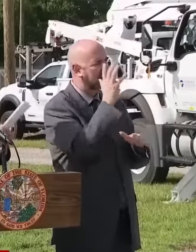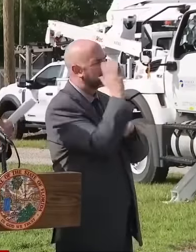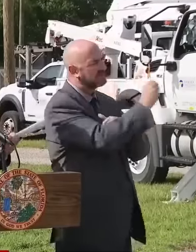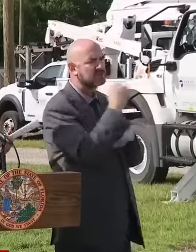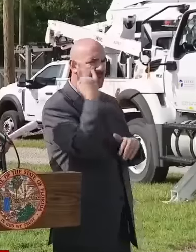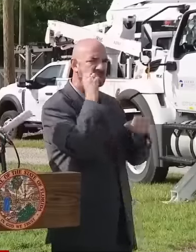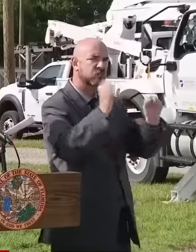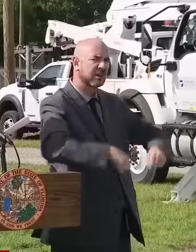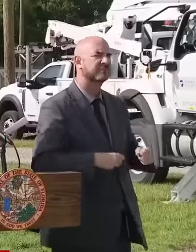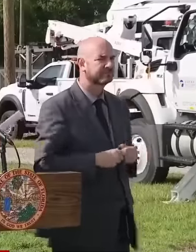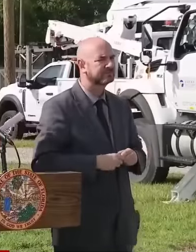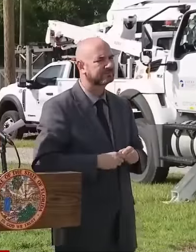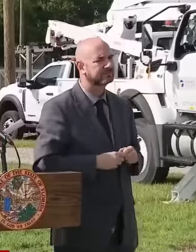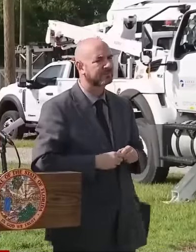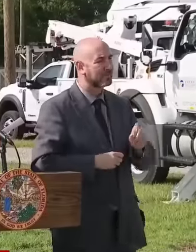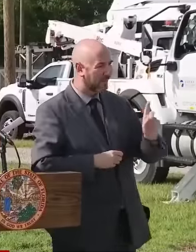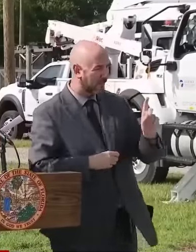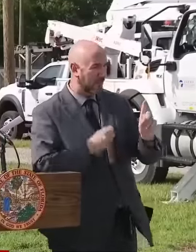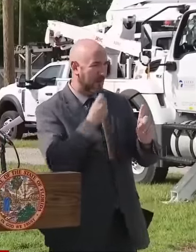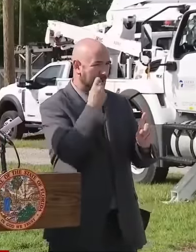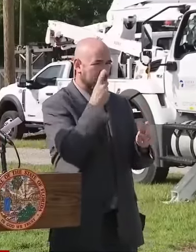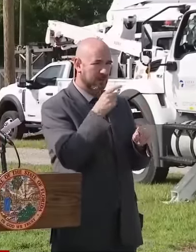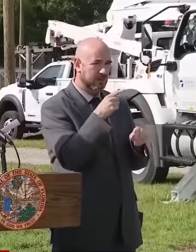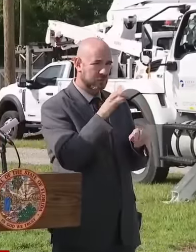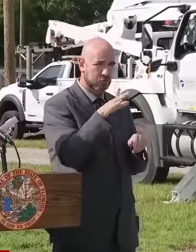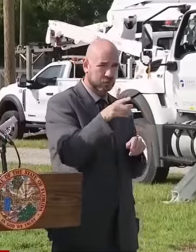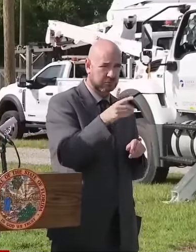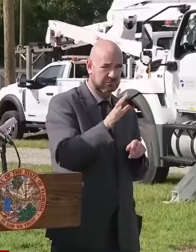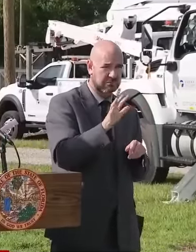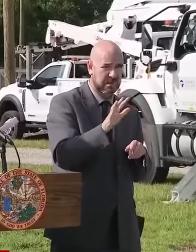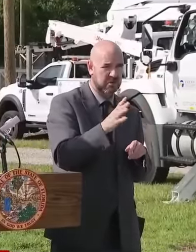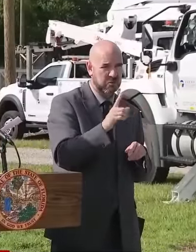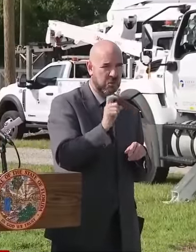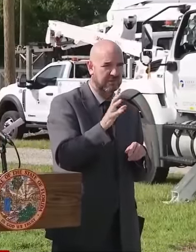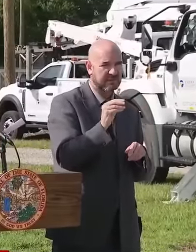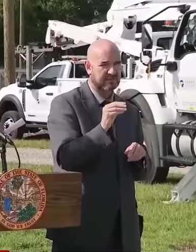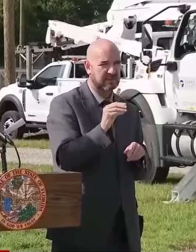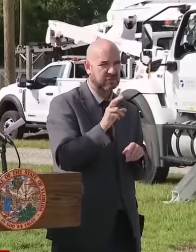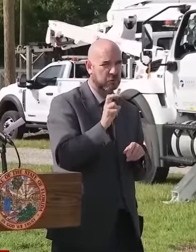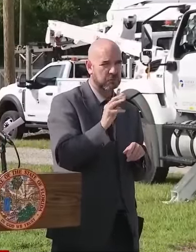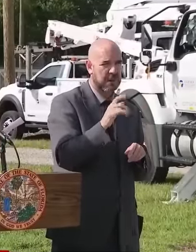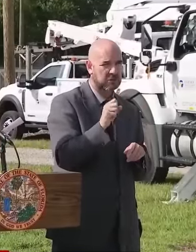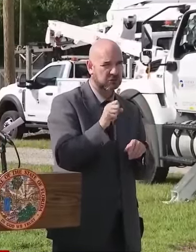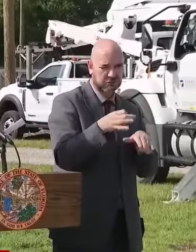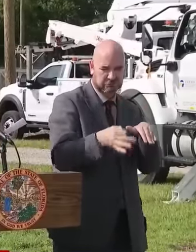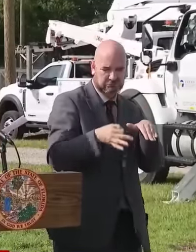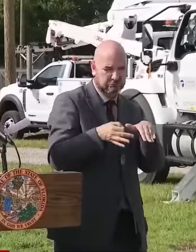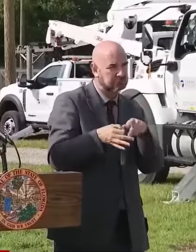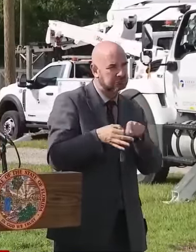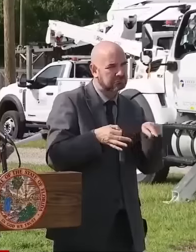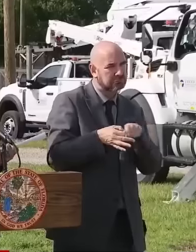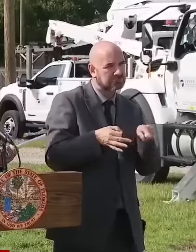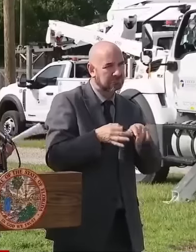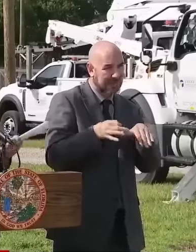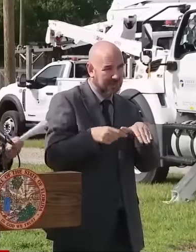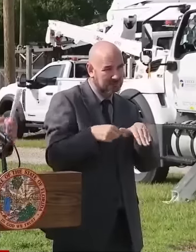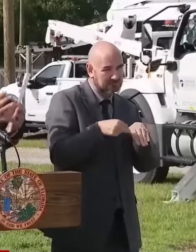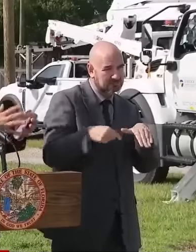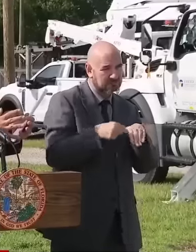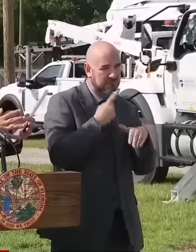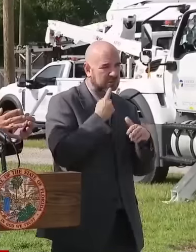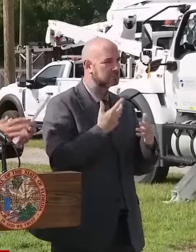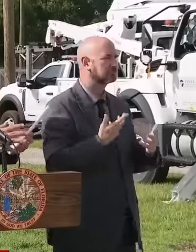storm is going to be probably, what would you say, Kevin, 150, 200 miles off this coast? 100 miles at least? At least. Yeah, 100, 150